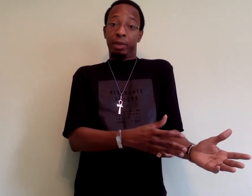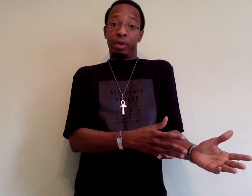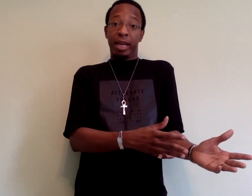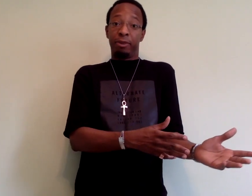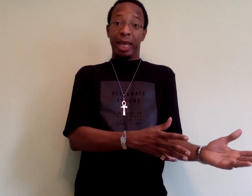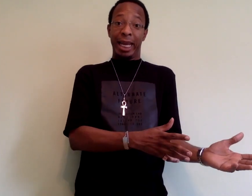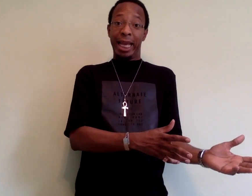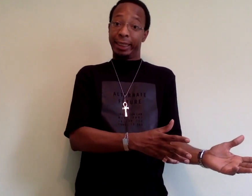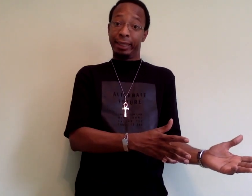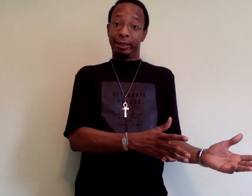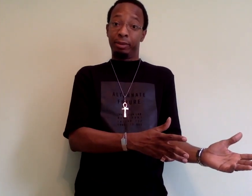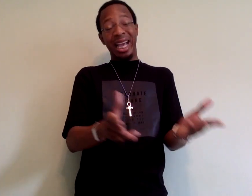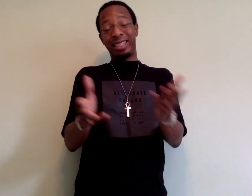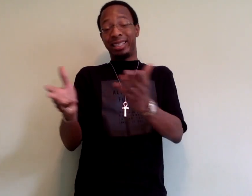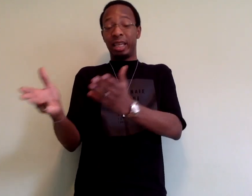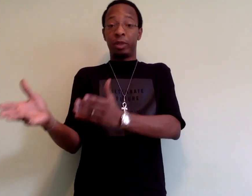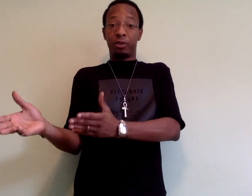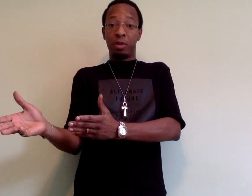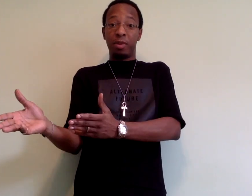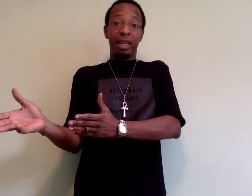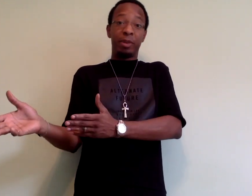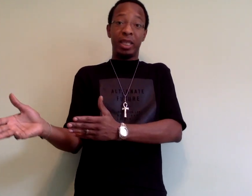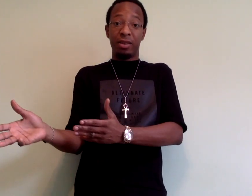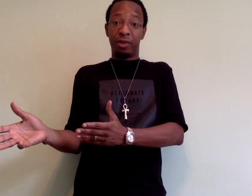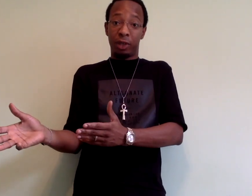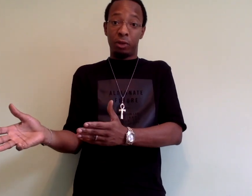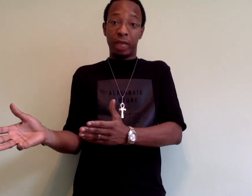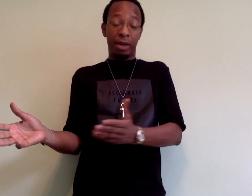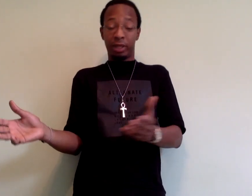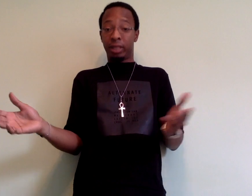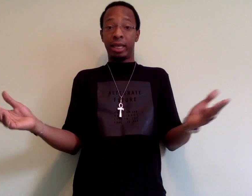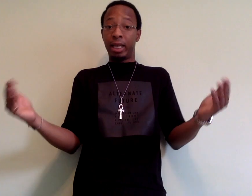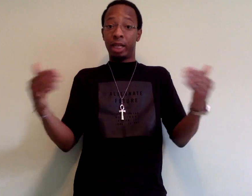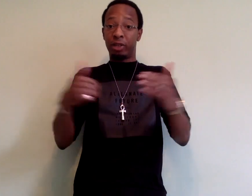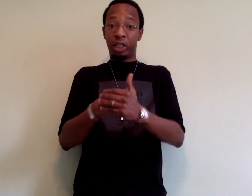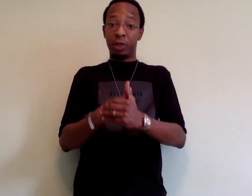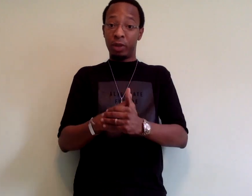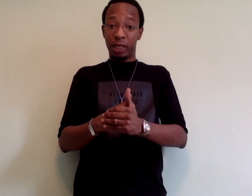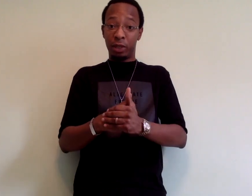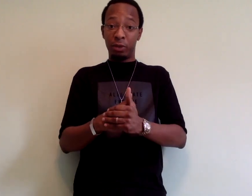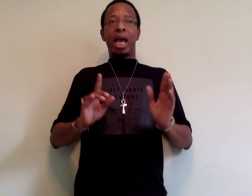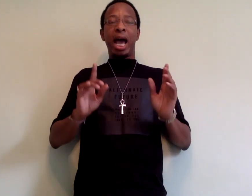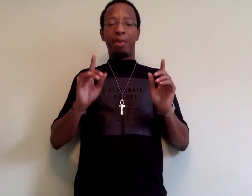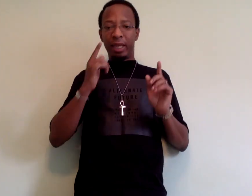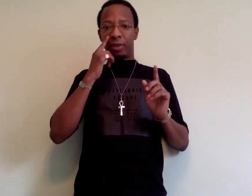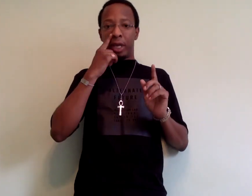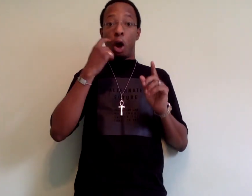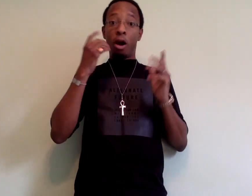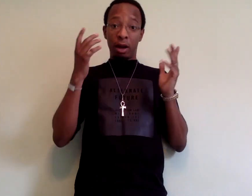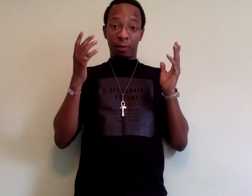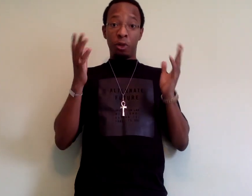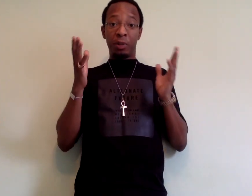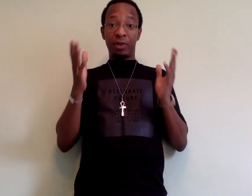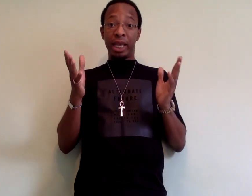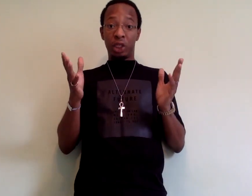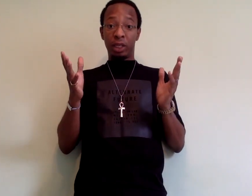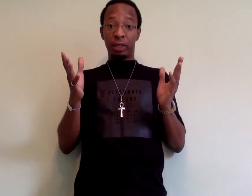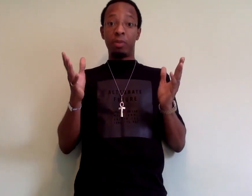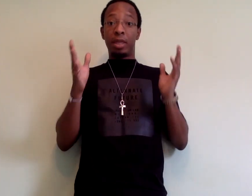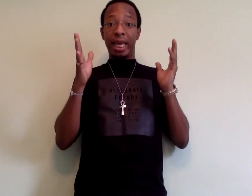brand of black nationalism as it stems from my libertarian views. I don't think there's any contradiction between the two. I believe that there are forms of nationalism that